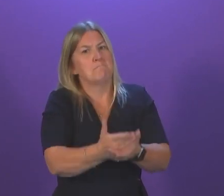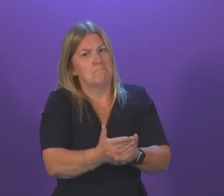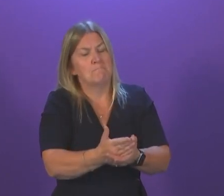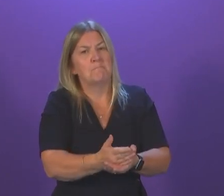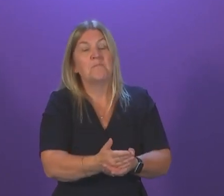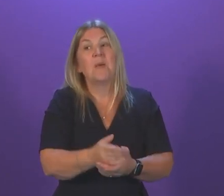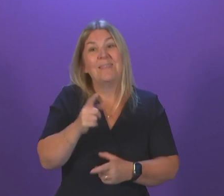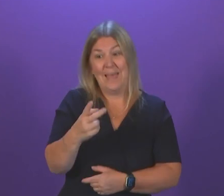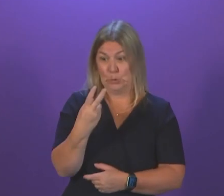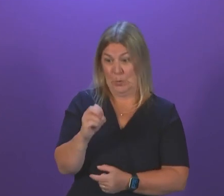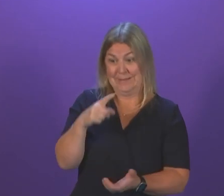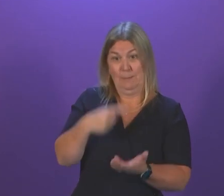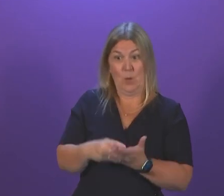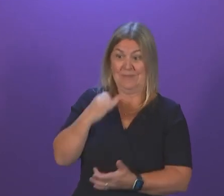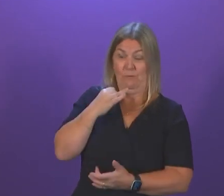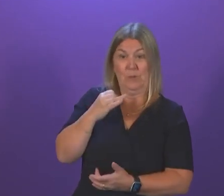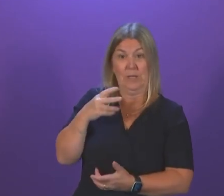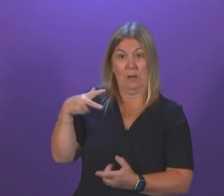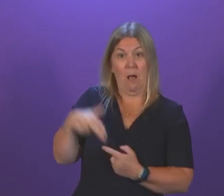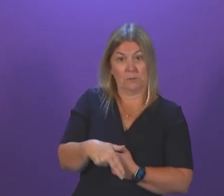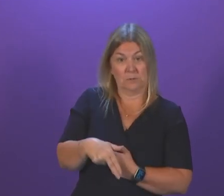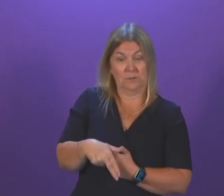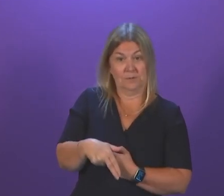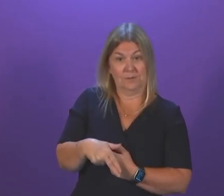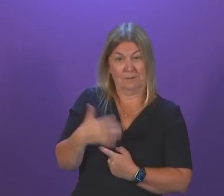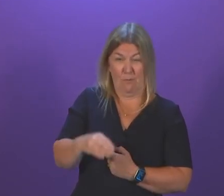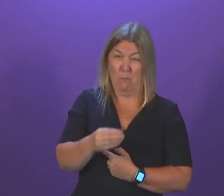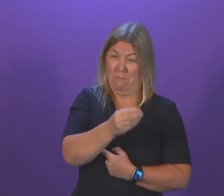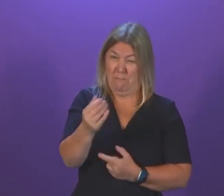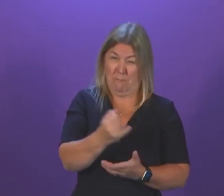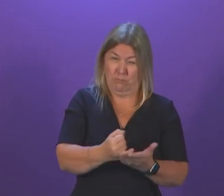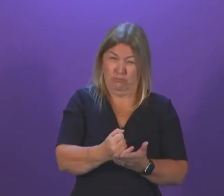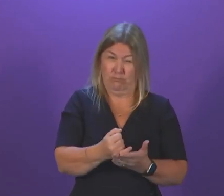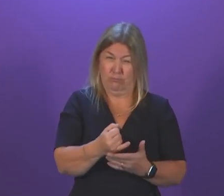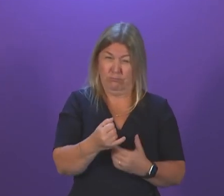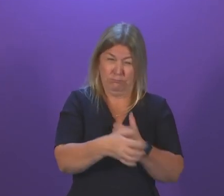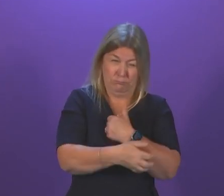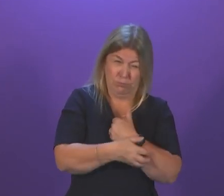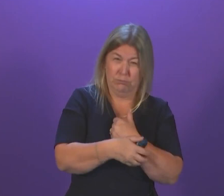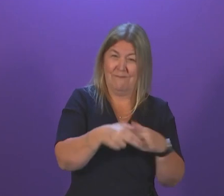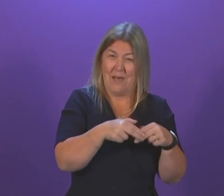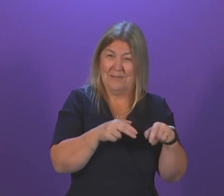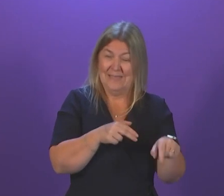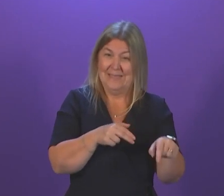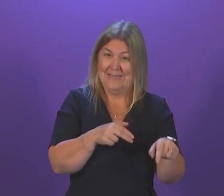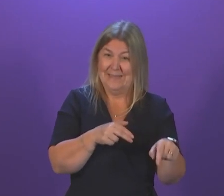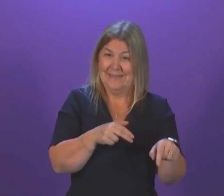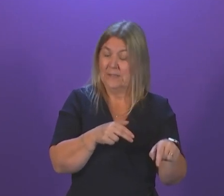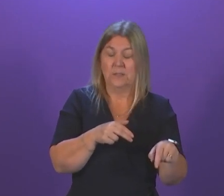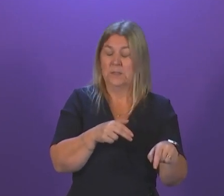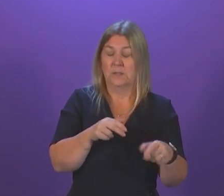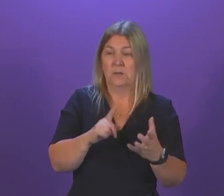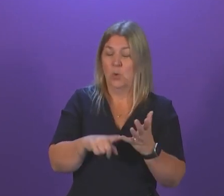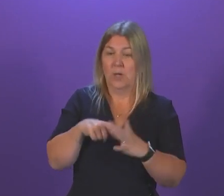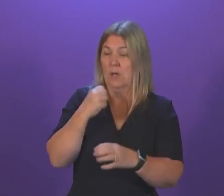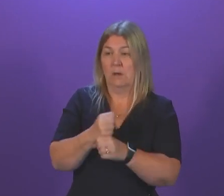removal of £20 per week from some of the poorest families in our country, in my view, is unthinkable for the UK Government and lacks